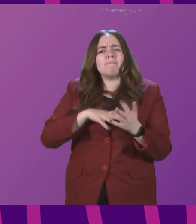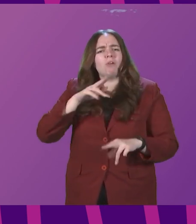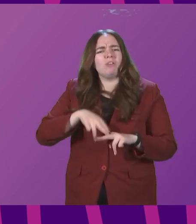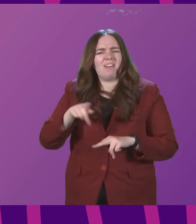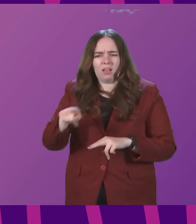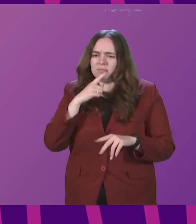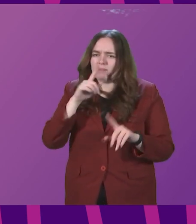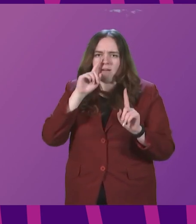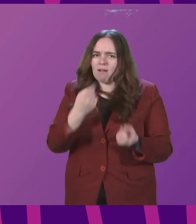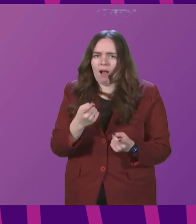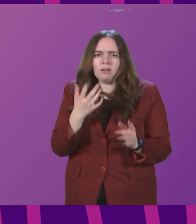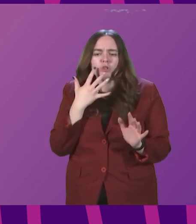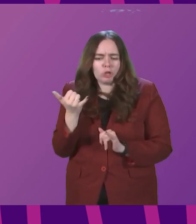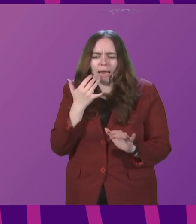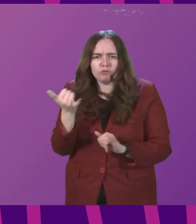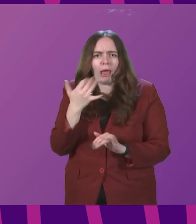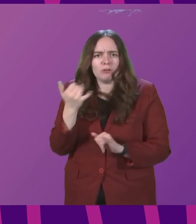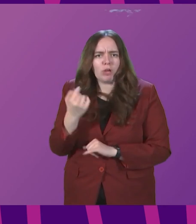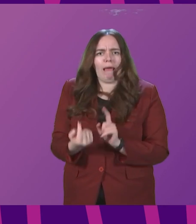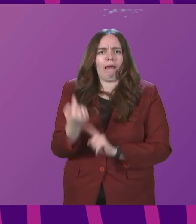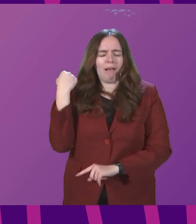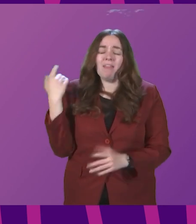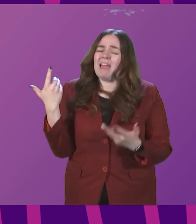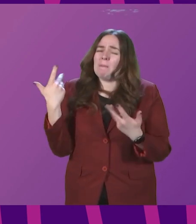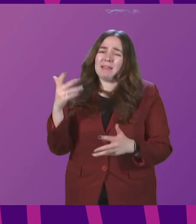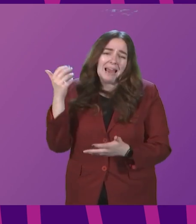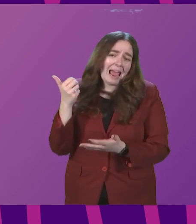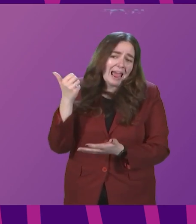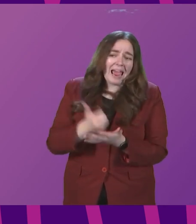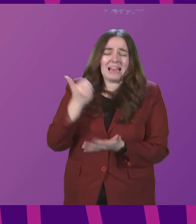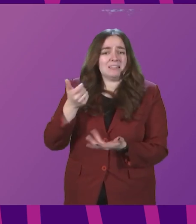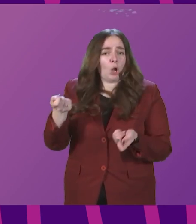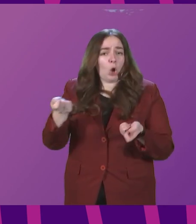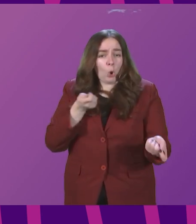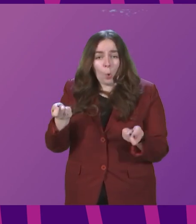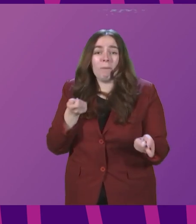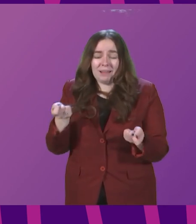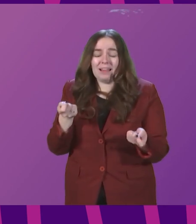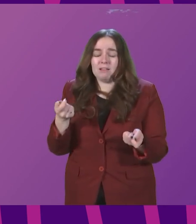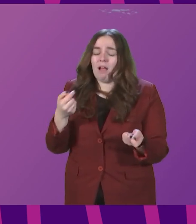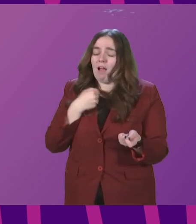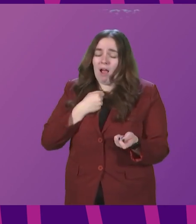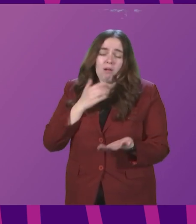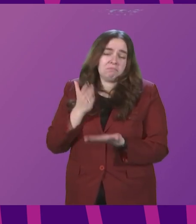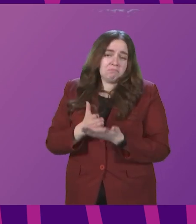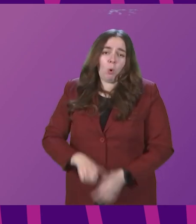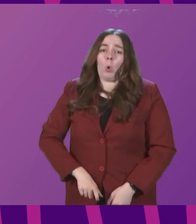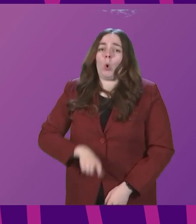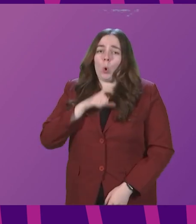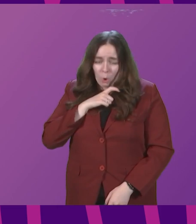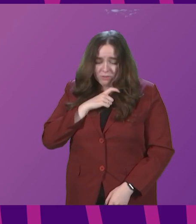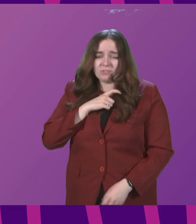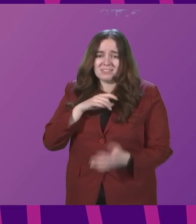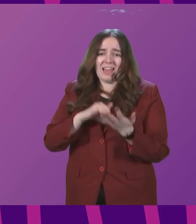to do the spot checks that we were asking for then. They have been excellent in coping with this, and I have every confidence that the SRU